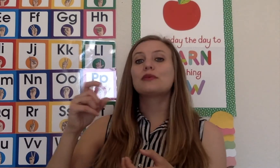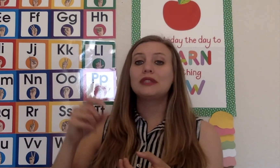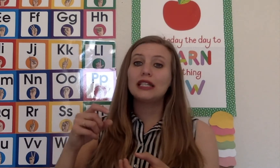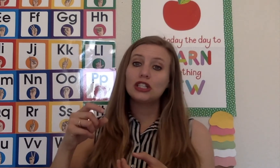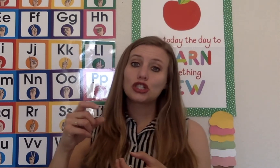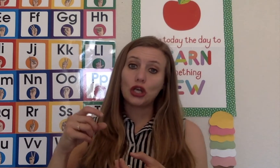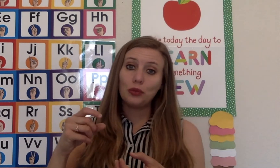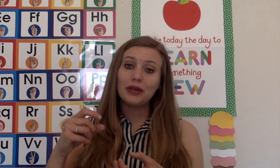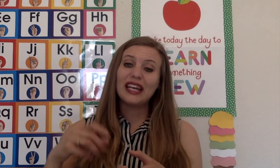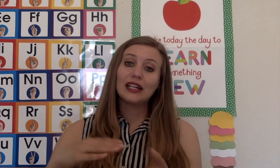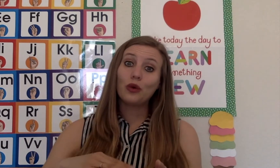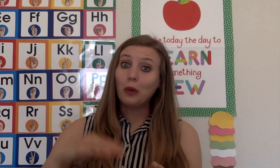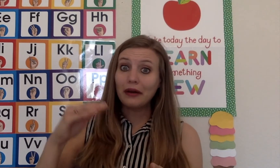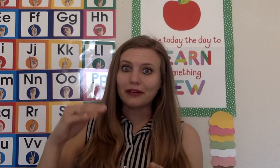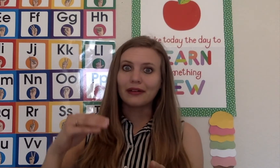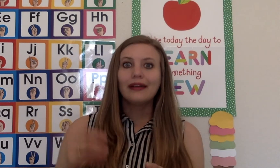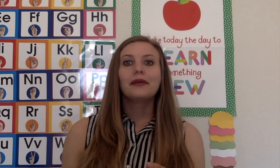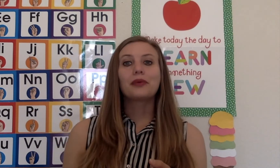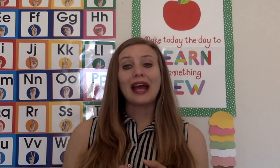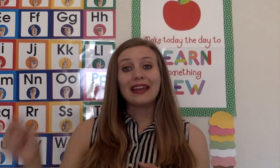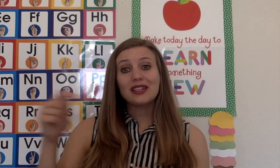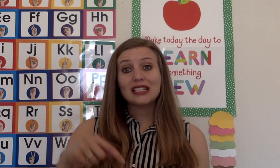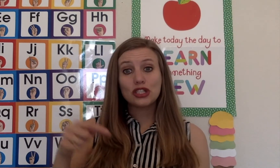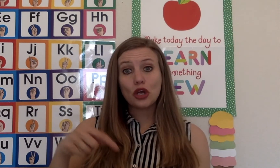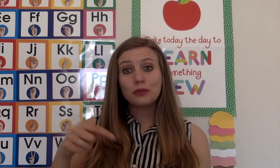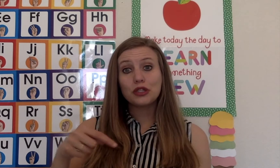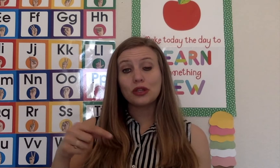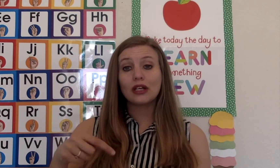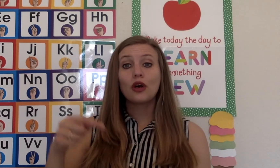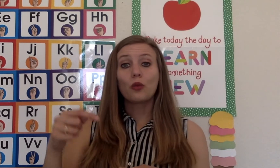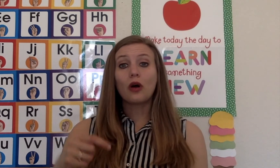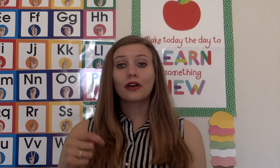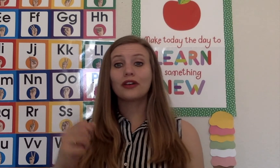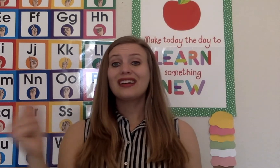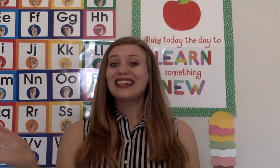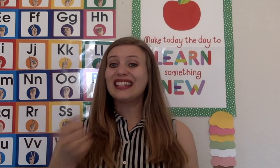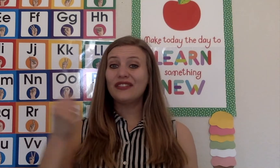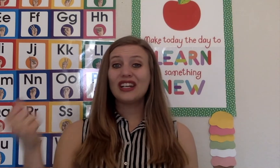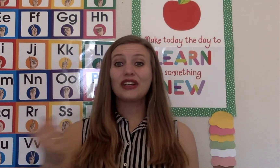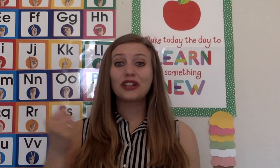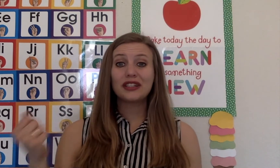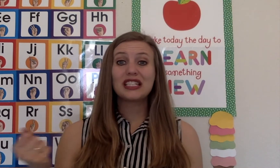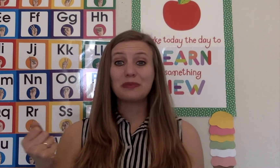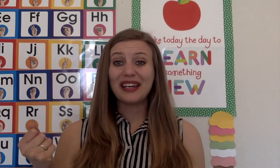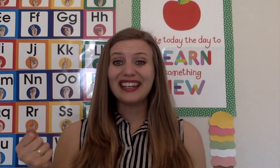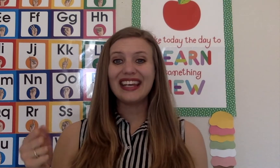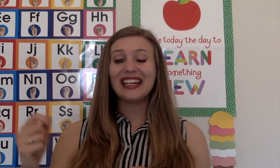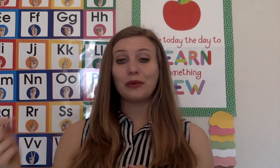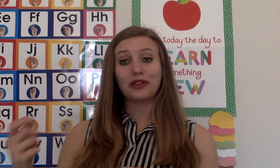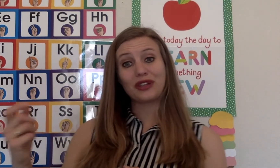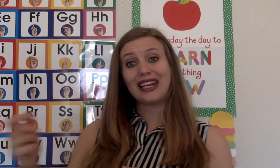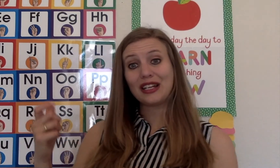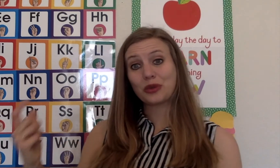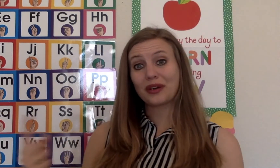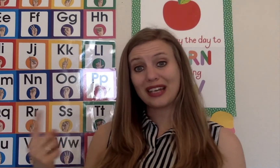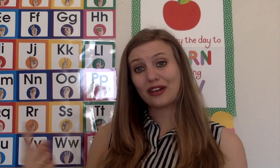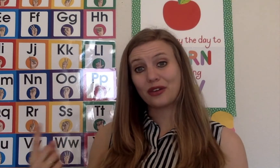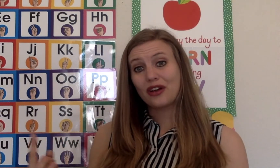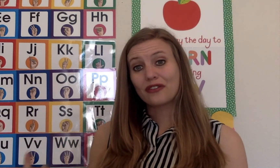dish soap and water. Add the dish soap to the water give it a good spin and it will create a tornado for